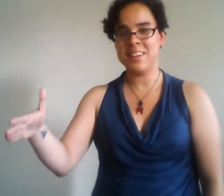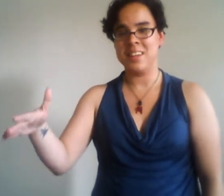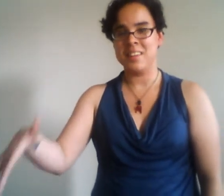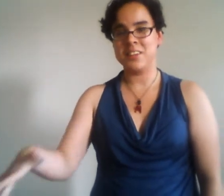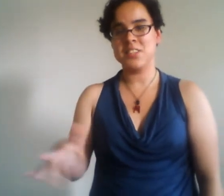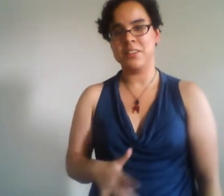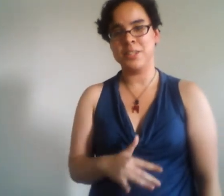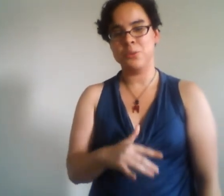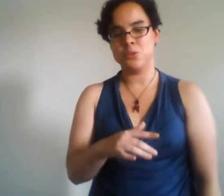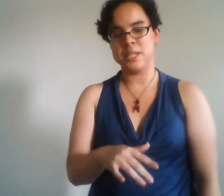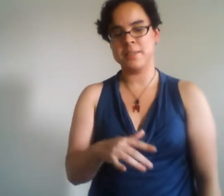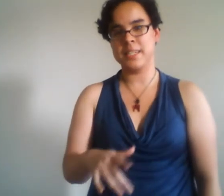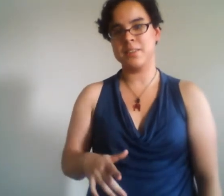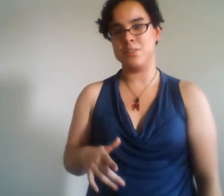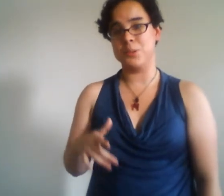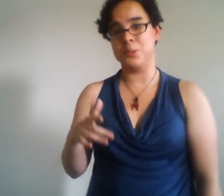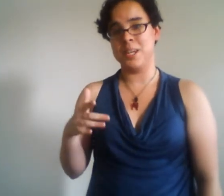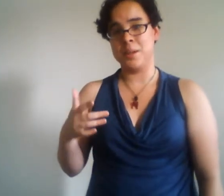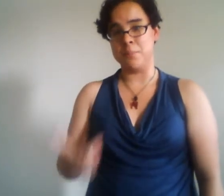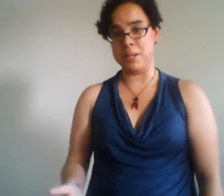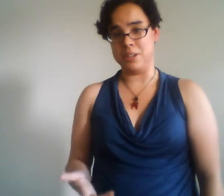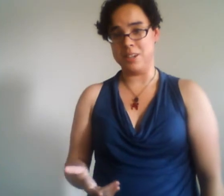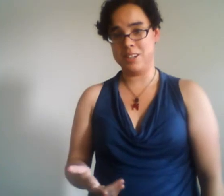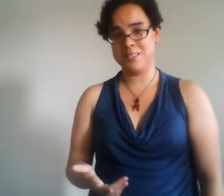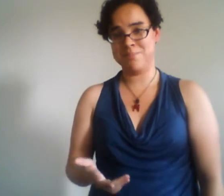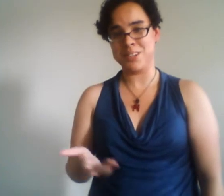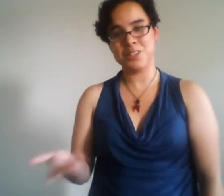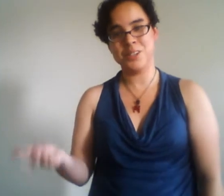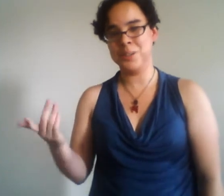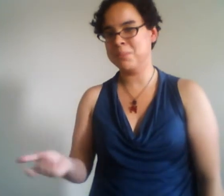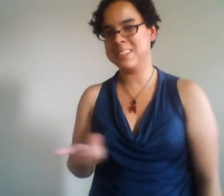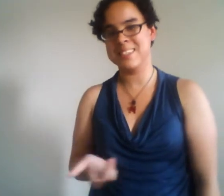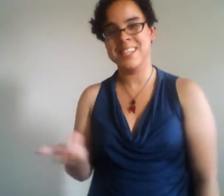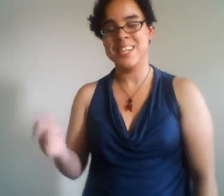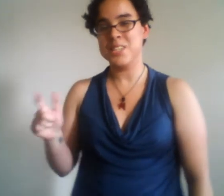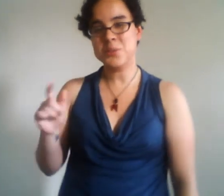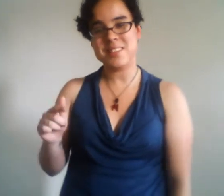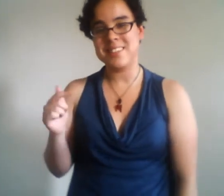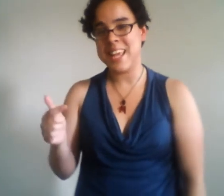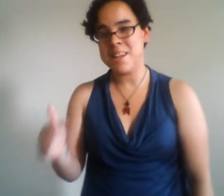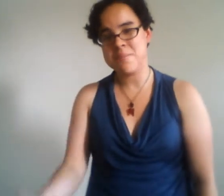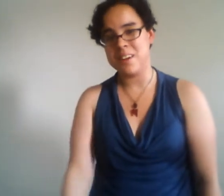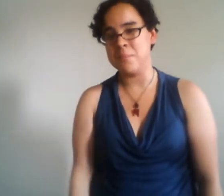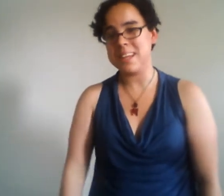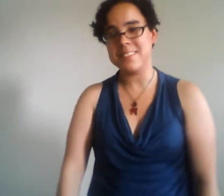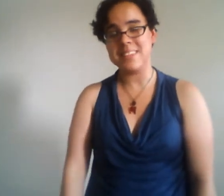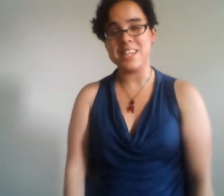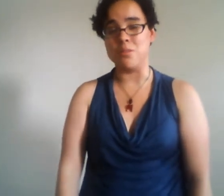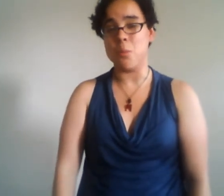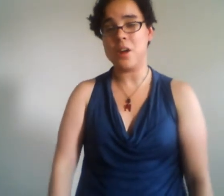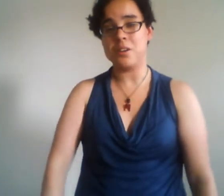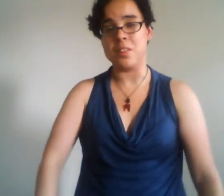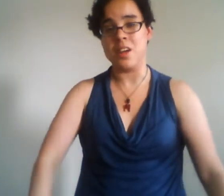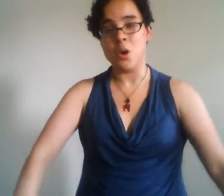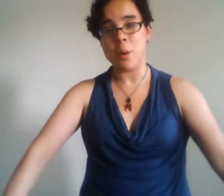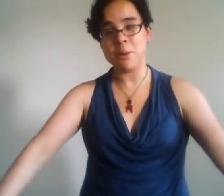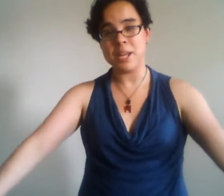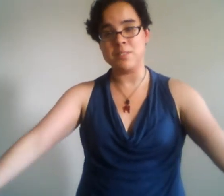they'll tell you translates to bitter a term used to tame the complexity of water the white waves